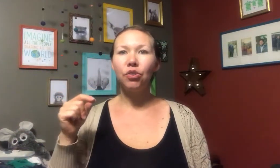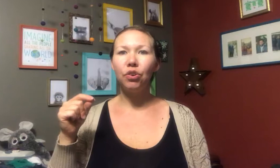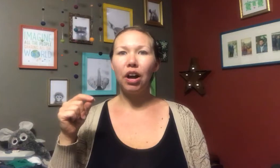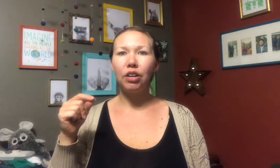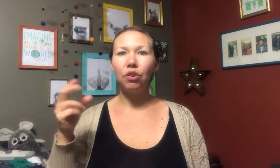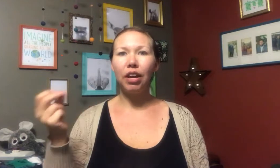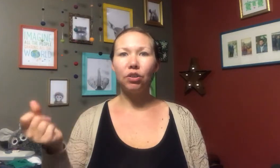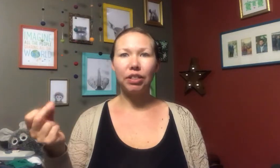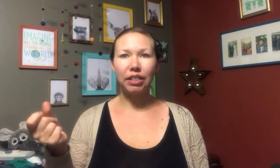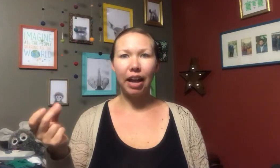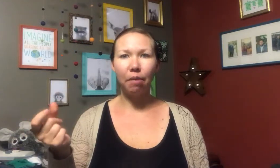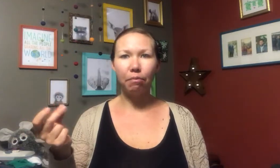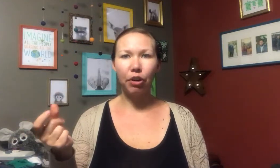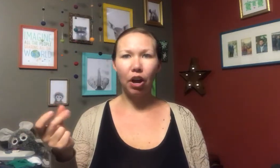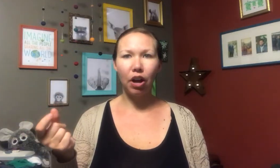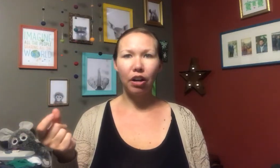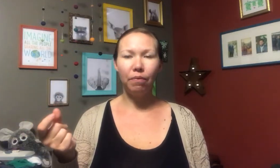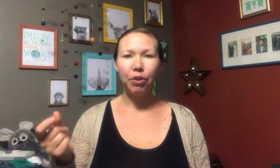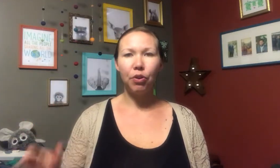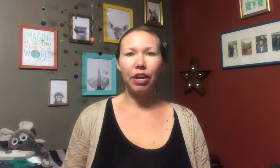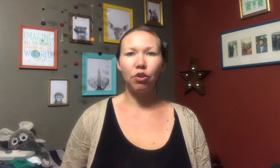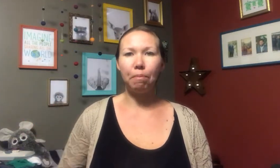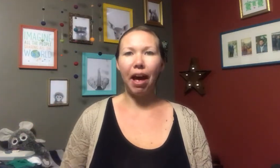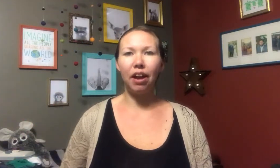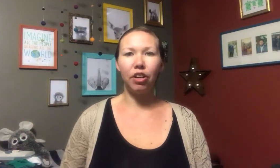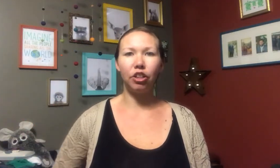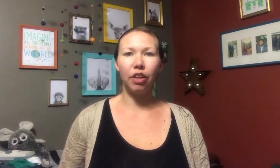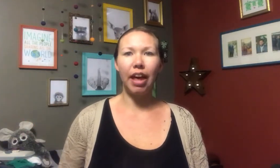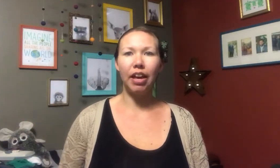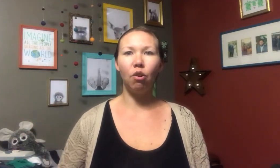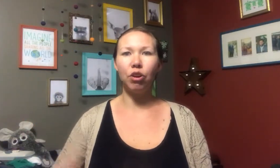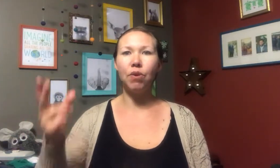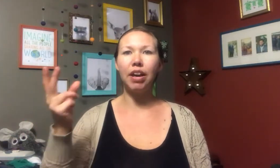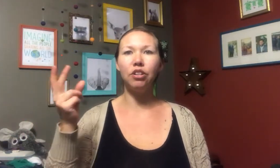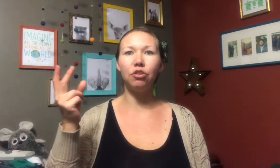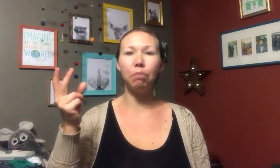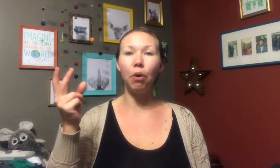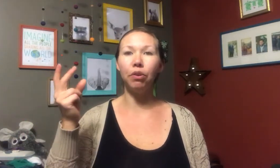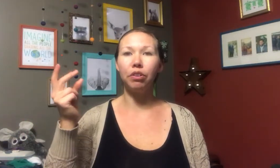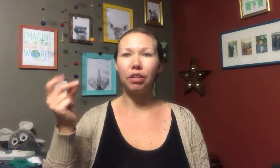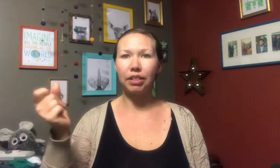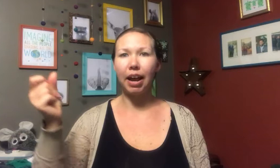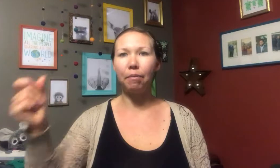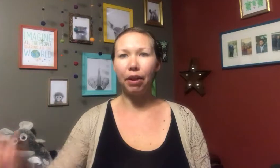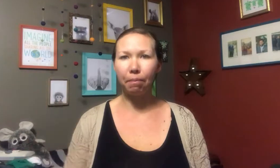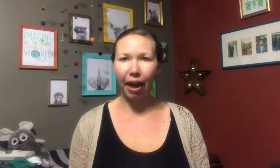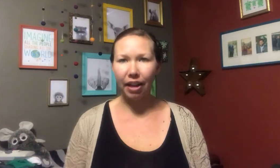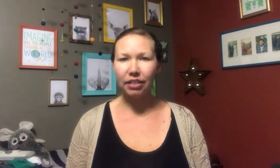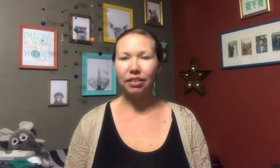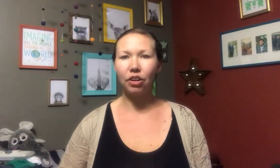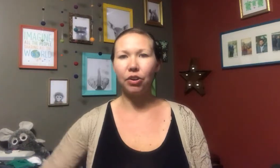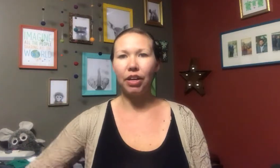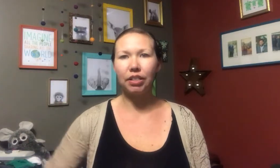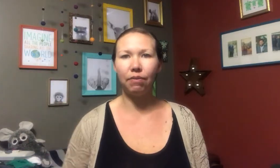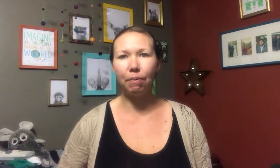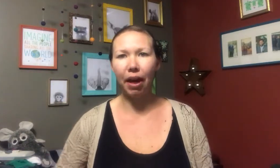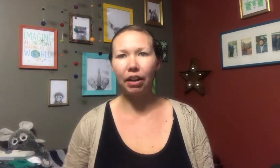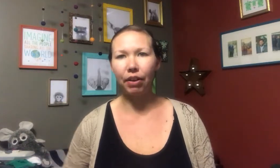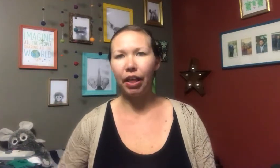you can do a snap for dog, you can do a pat on your leg, or you can do both, a snap and a pat. Sorry, you can't see me patting my